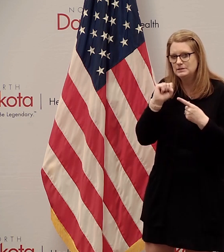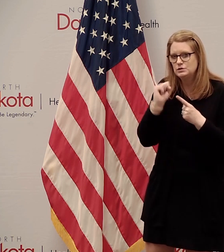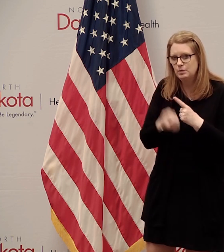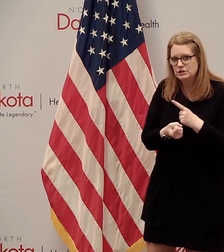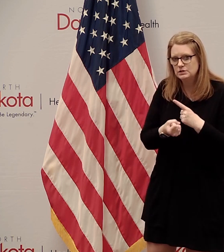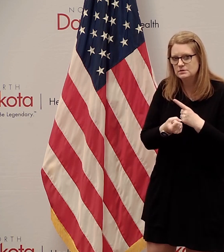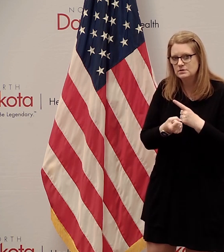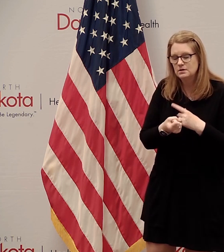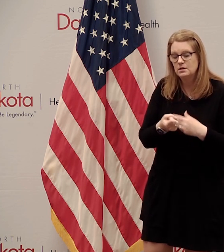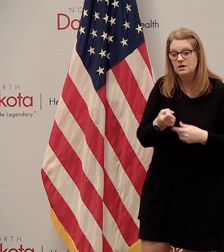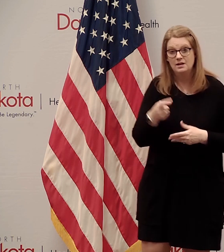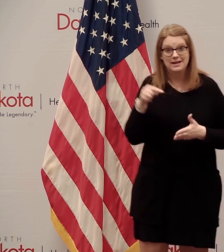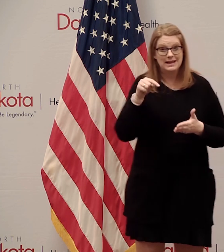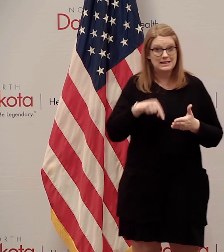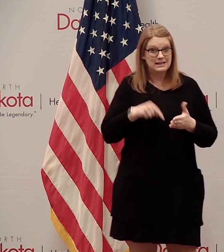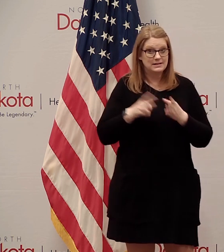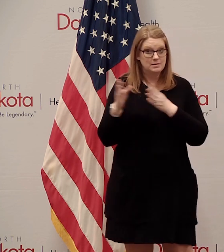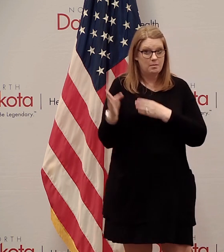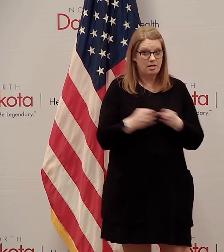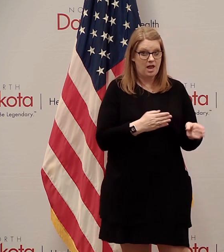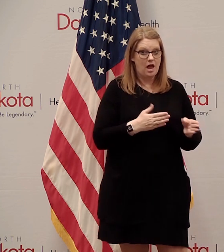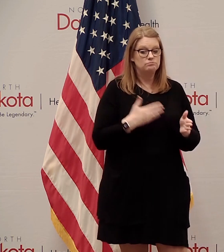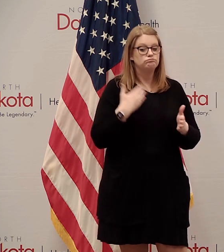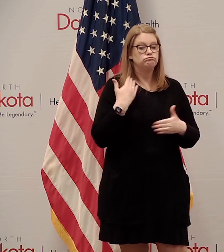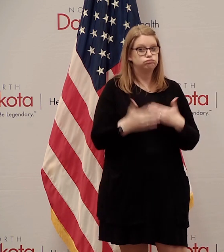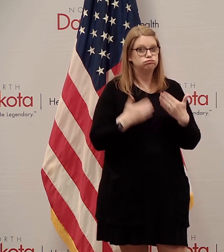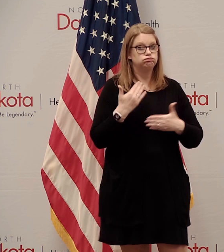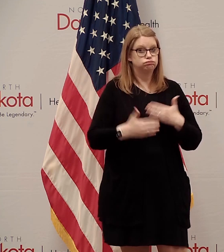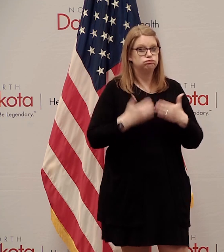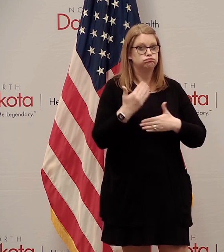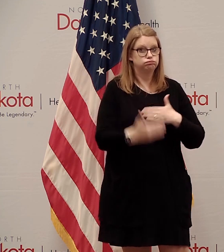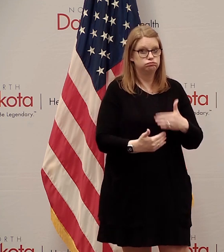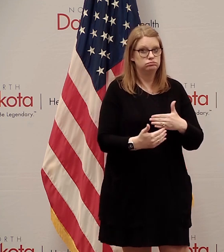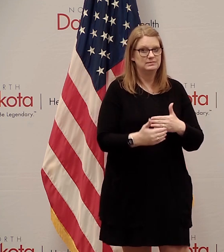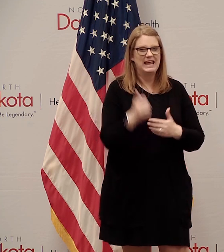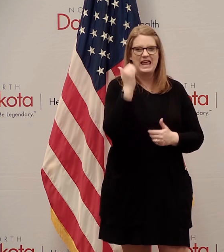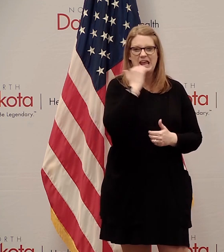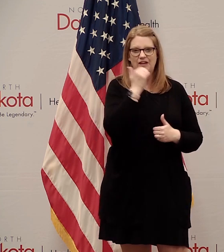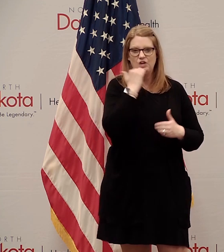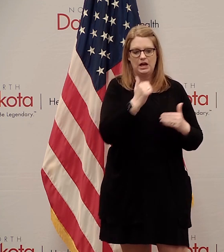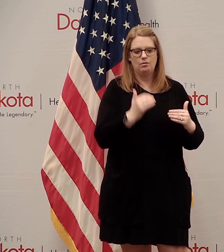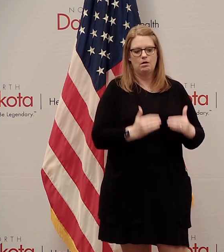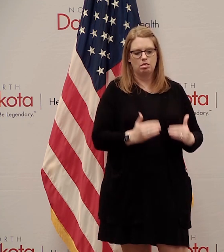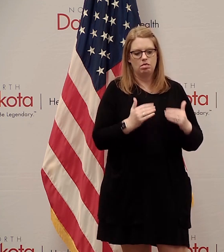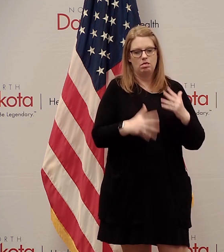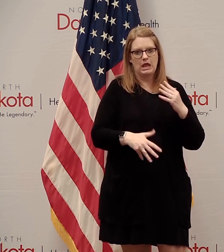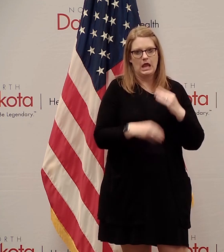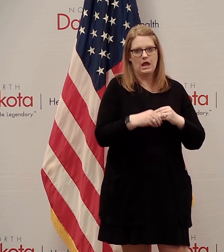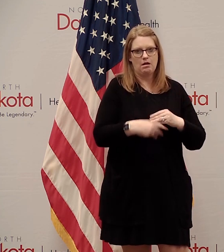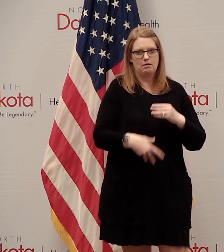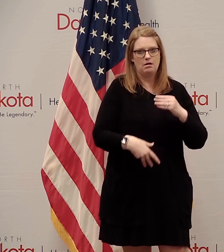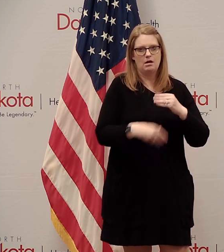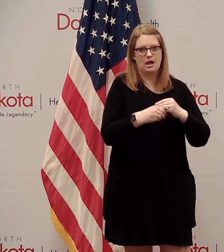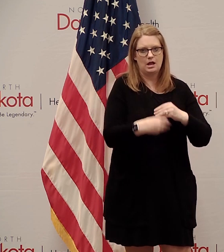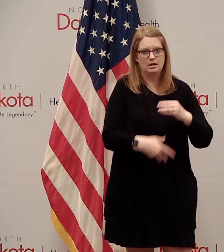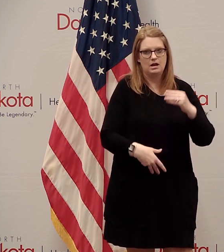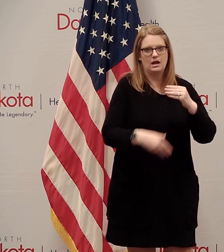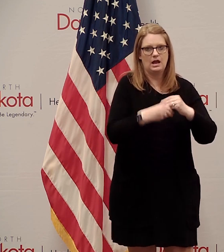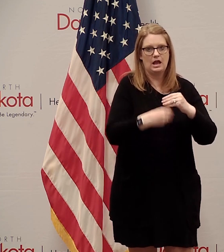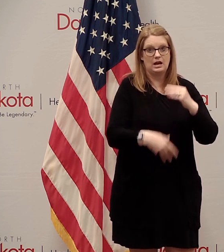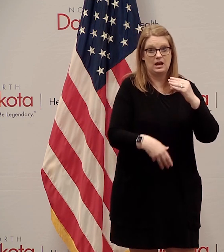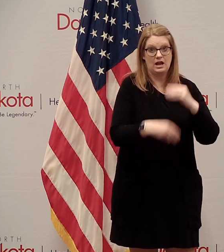move rapidly this plan will continue to be enhanced day after day week after week and we are going to be pushing